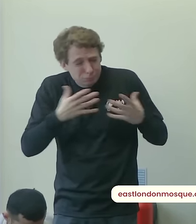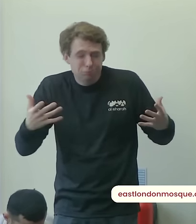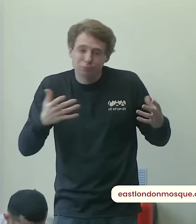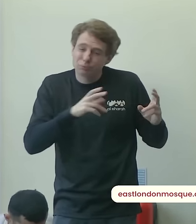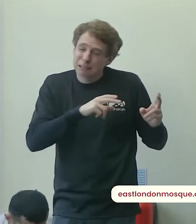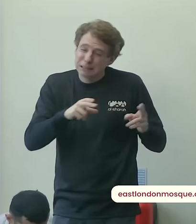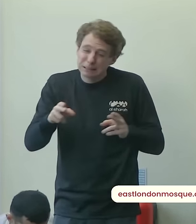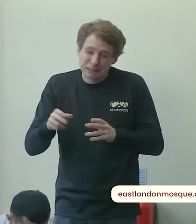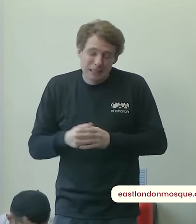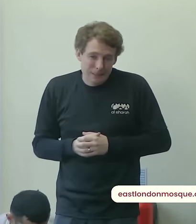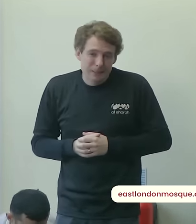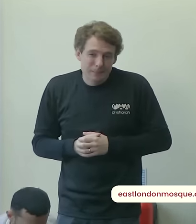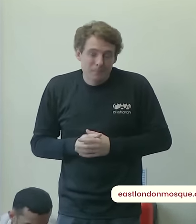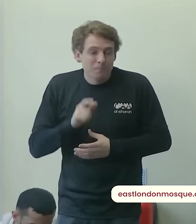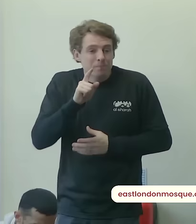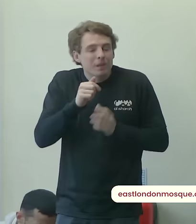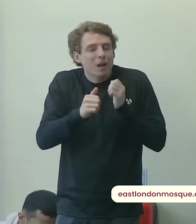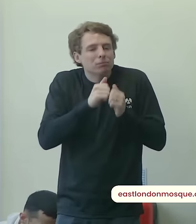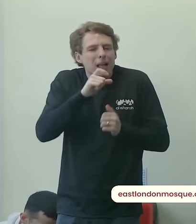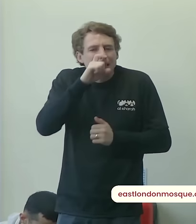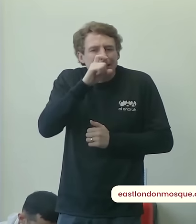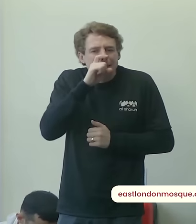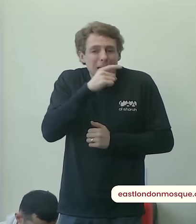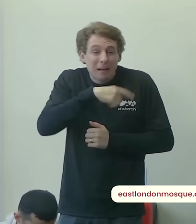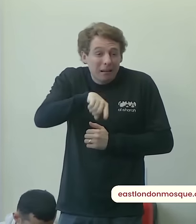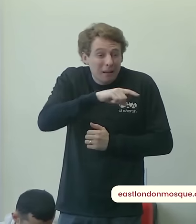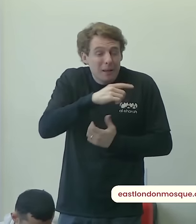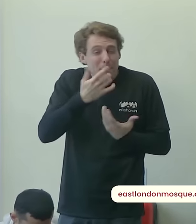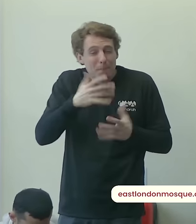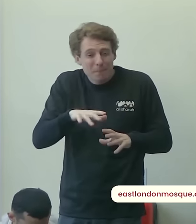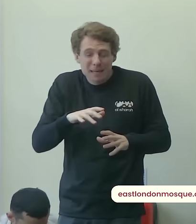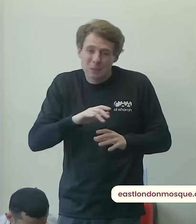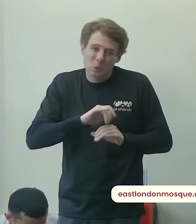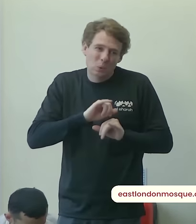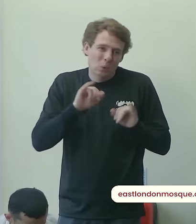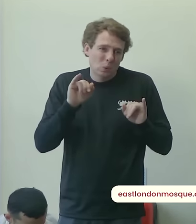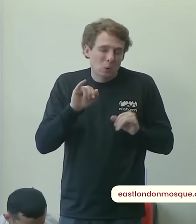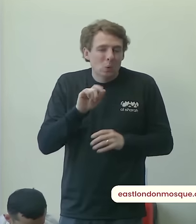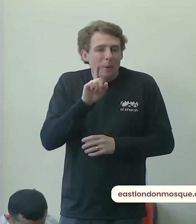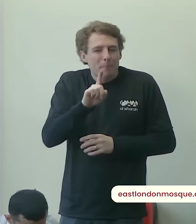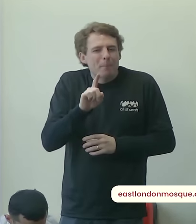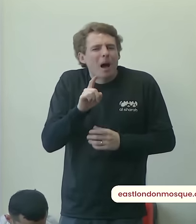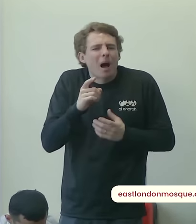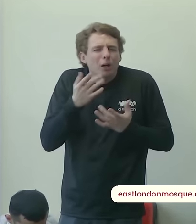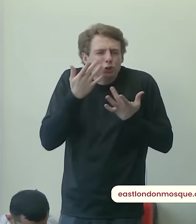sentence of theirs they've taught entire humankind a lesson in faith one sentence